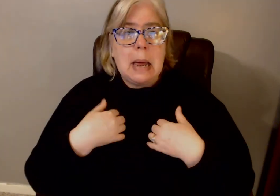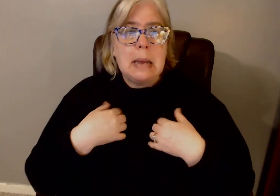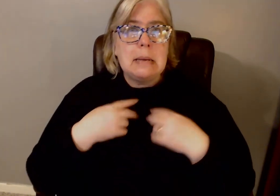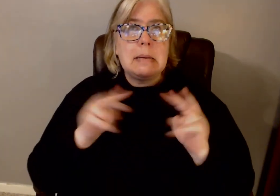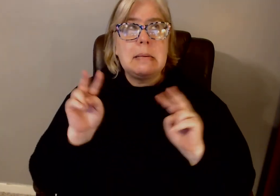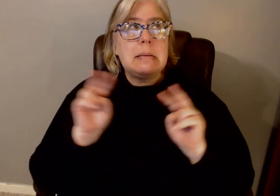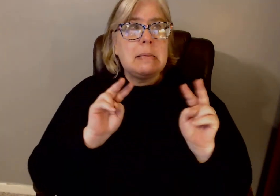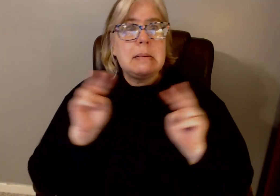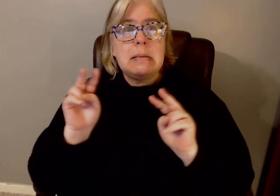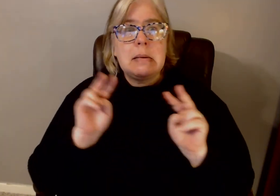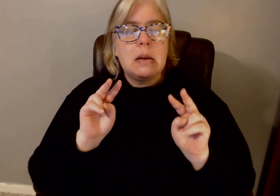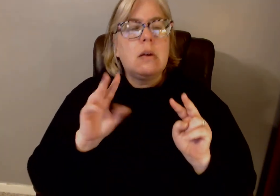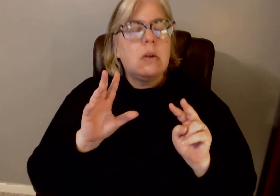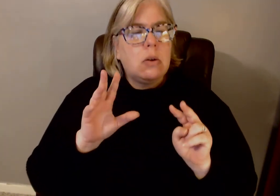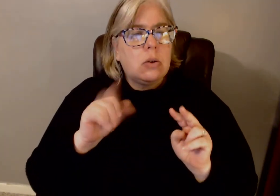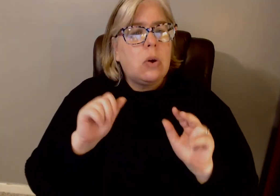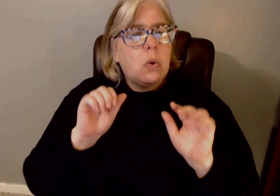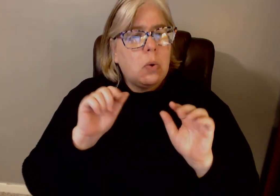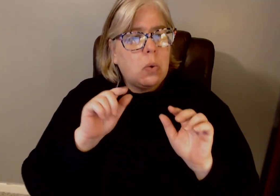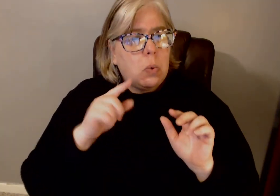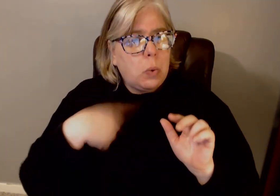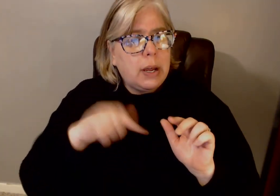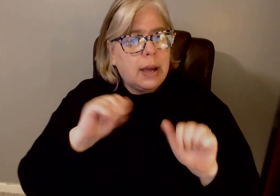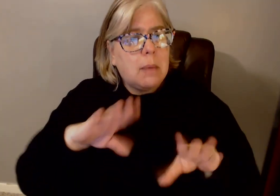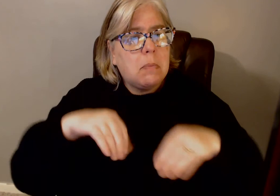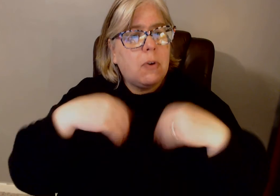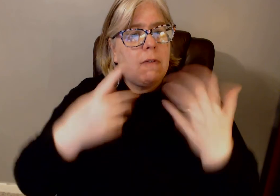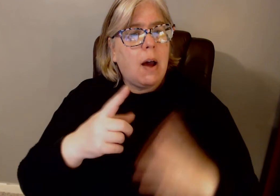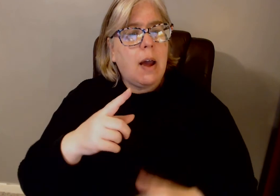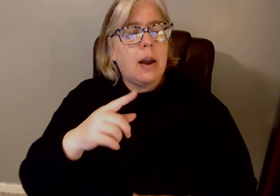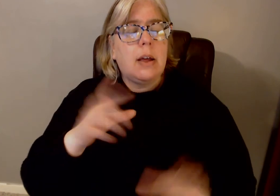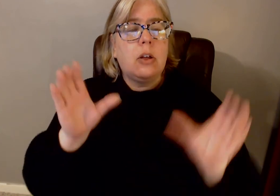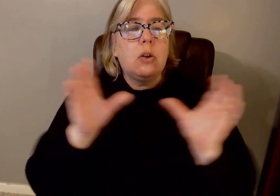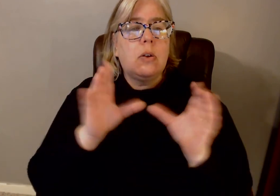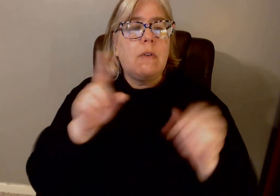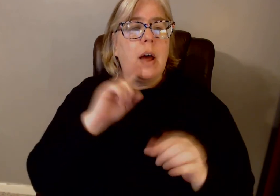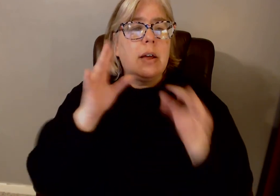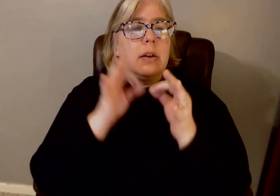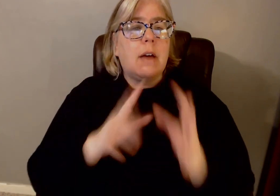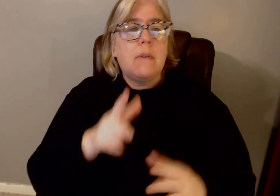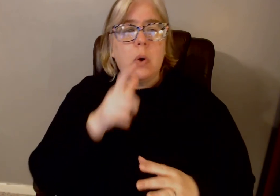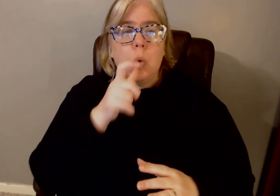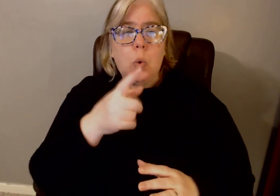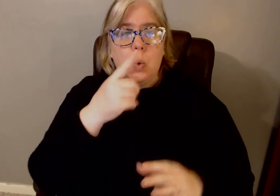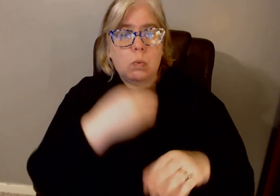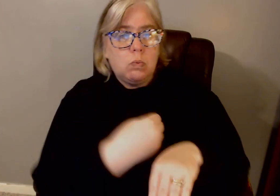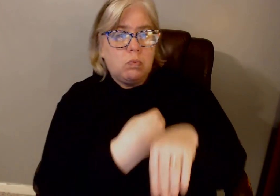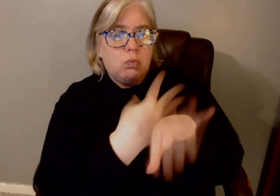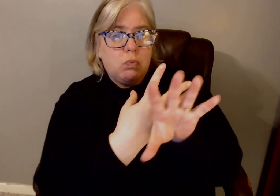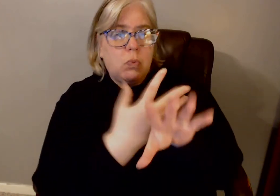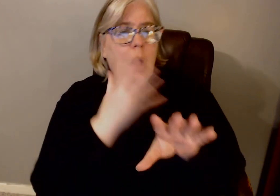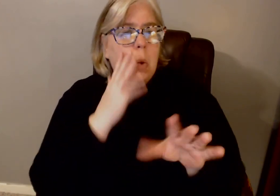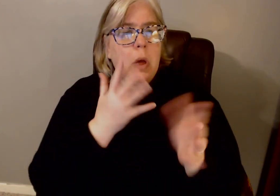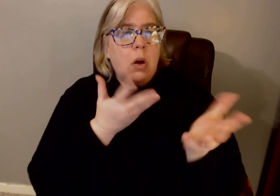even walk. I think